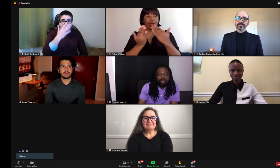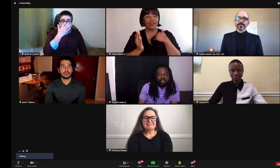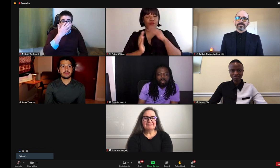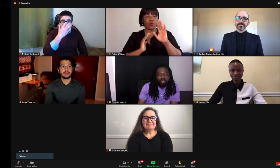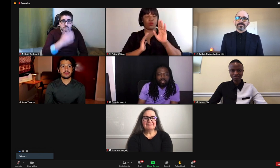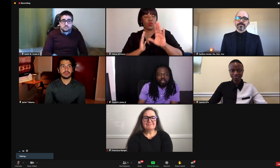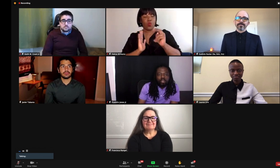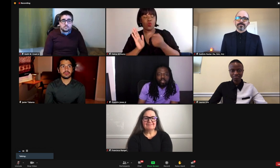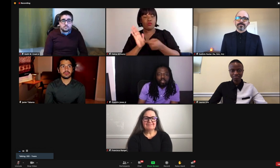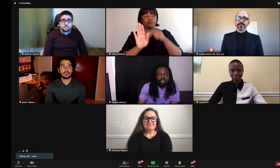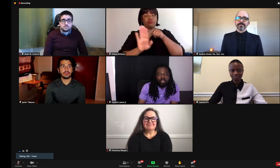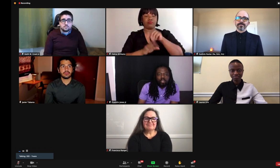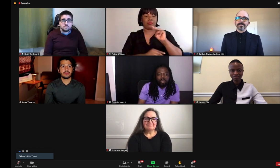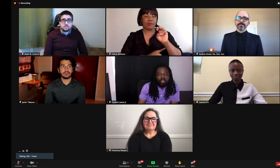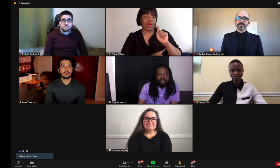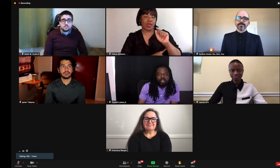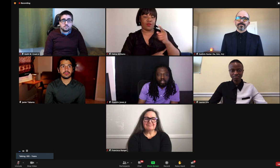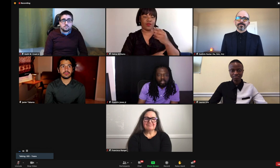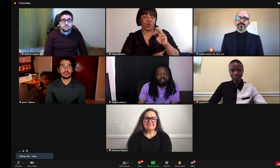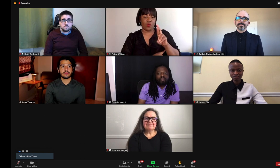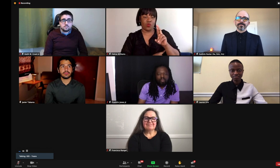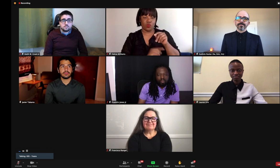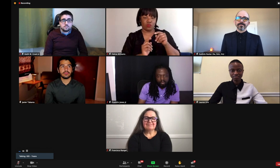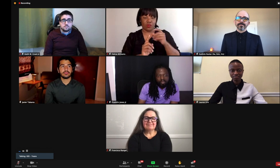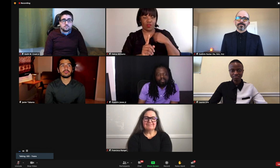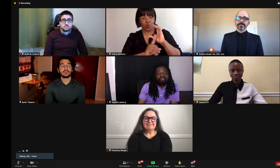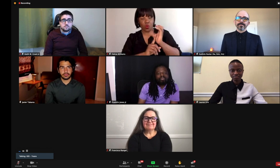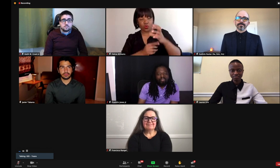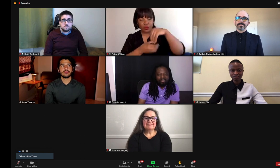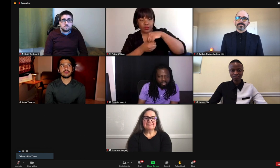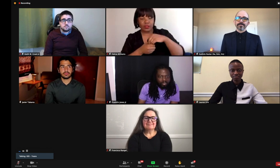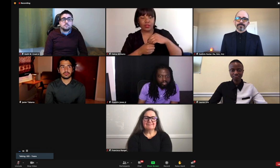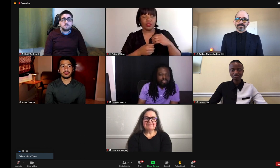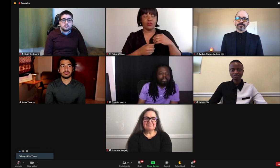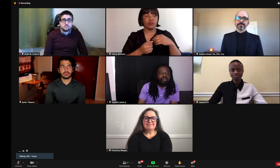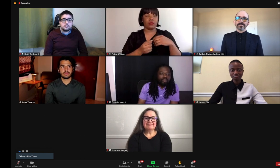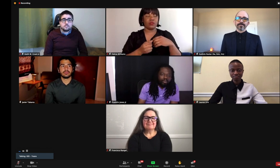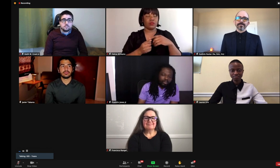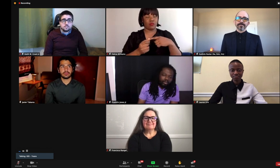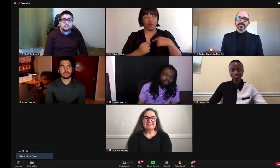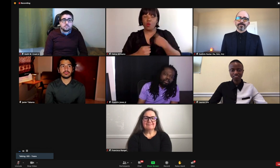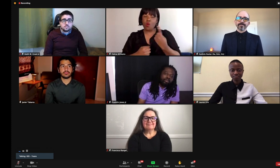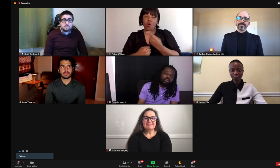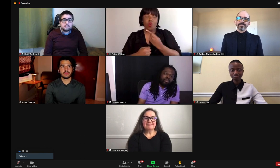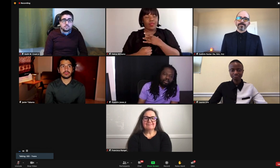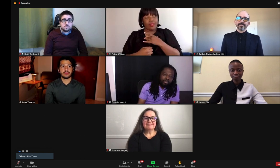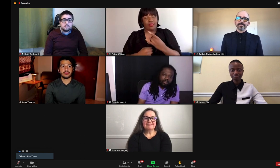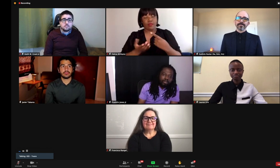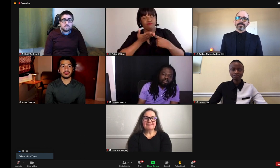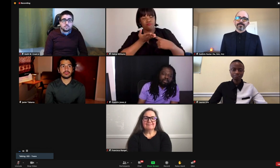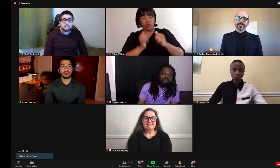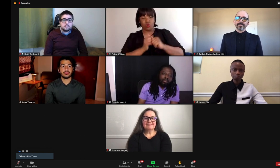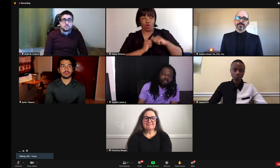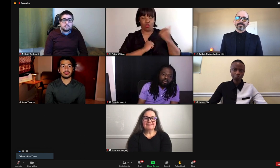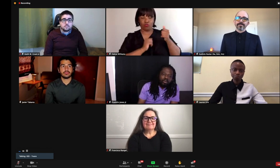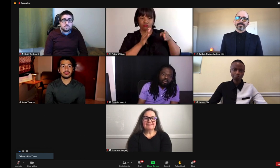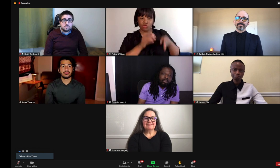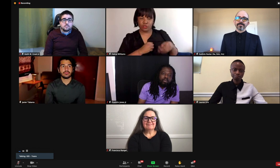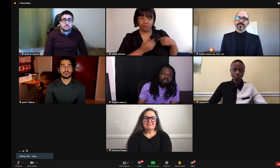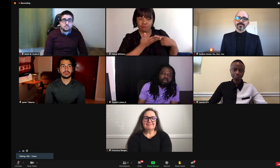Sometimes the books can have their own hidden metaphors or cultural nuances. And something that I always like to do is